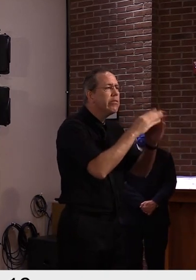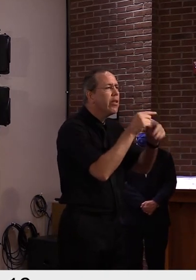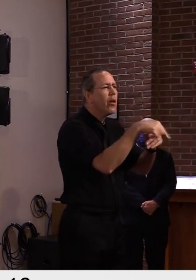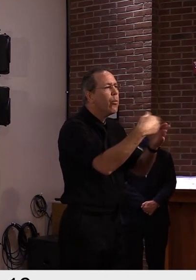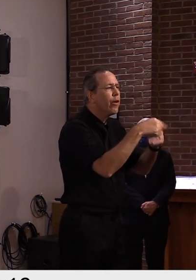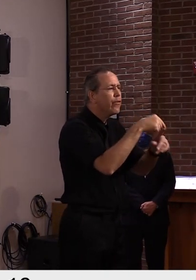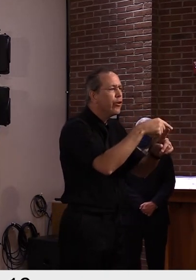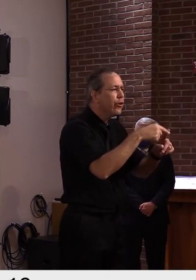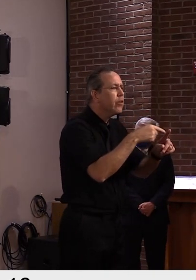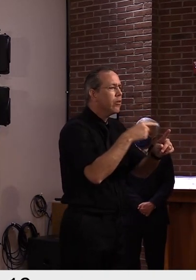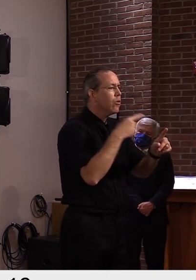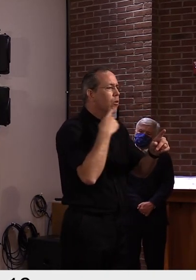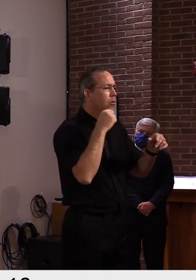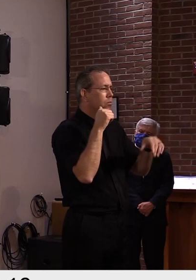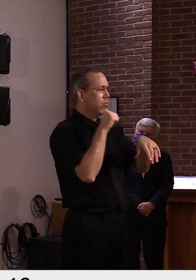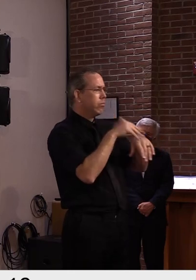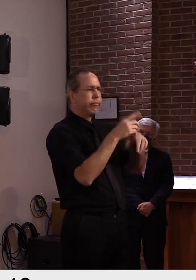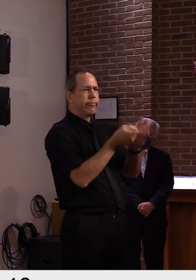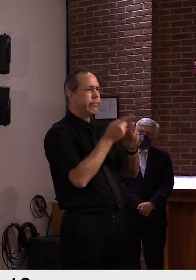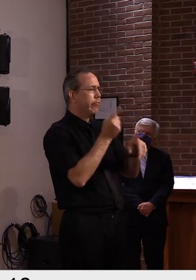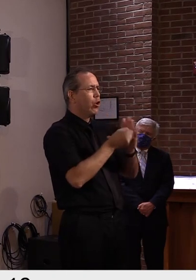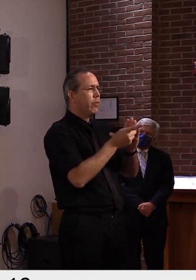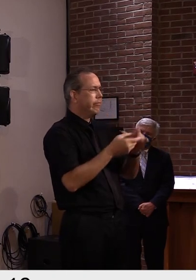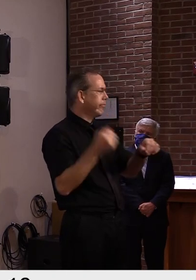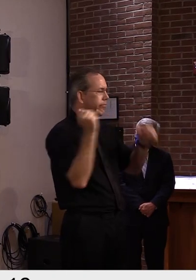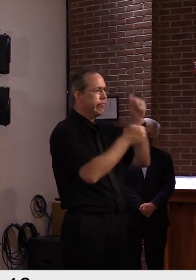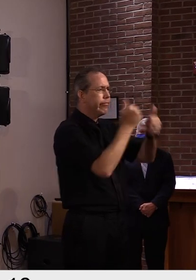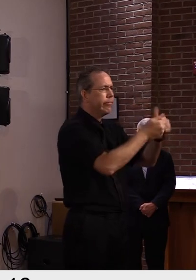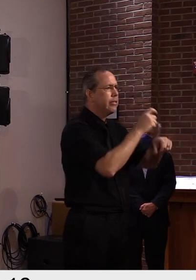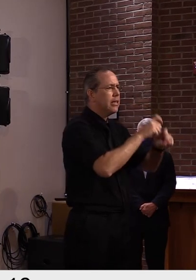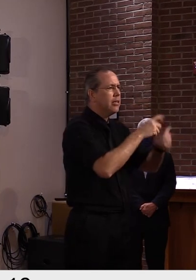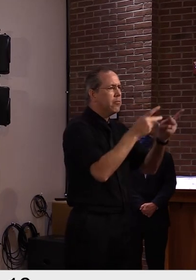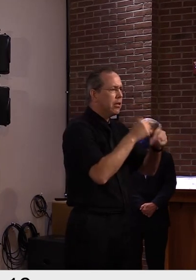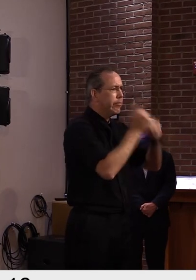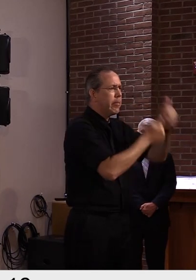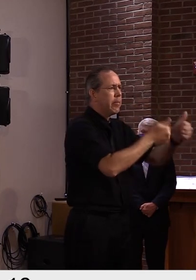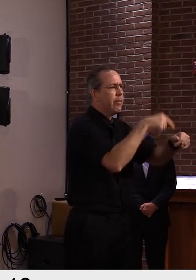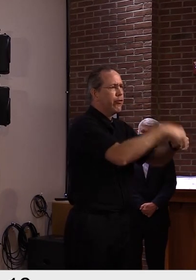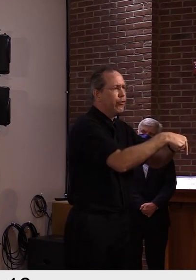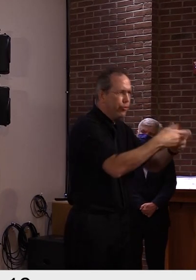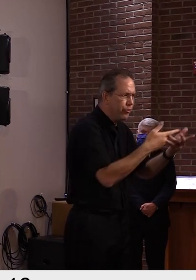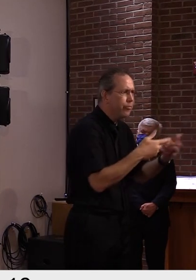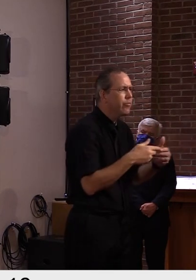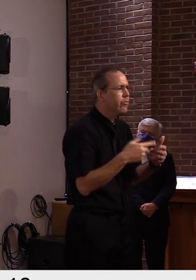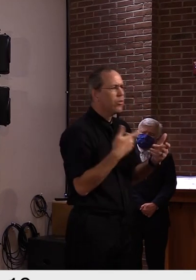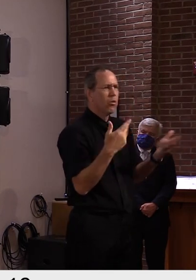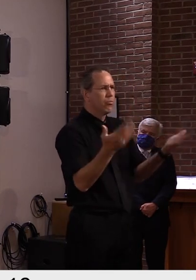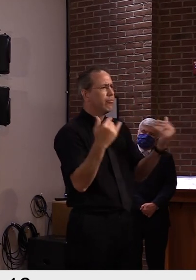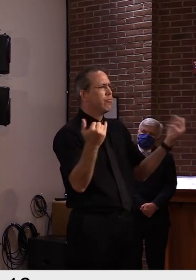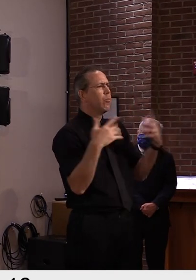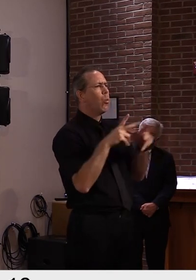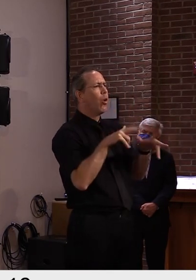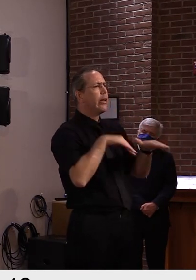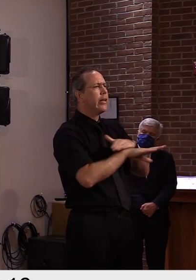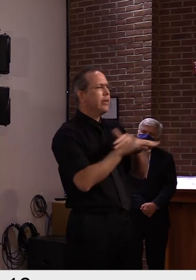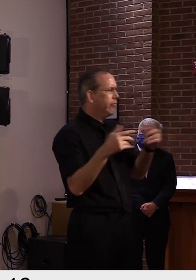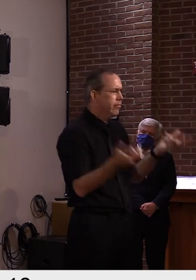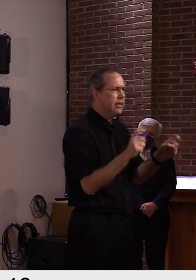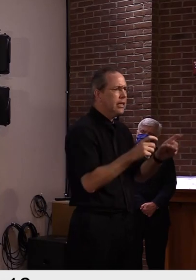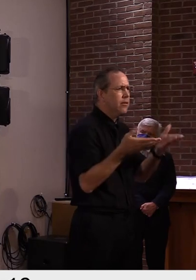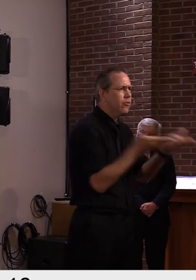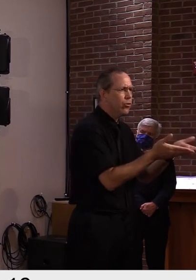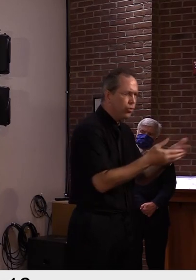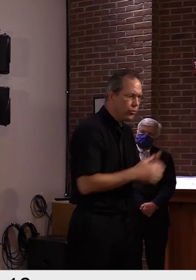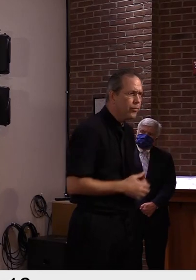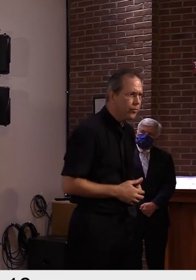pop-up site appears where it needs to, um, in addition to having that statewide perspective of making sure